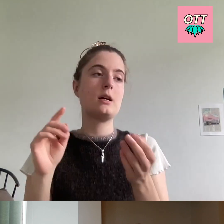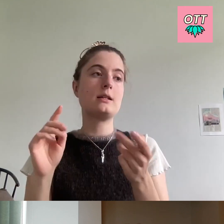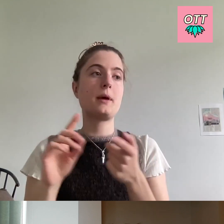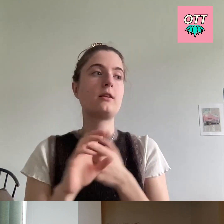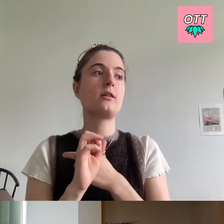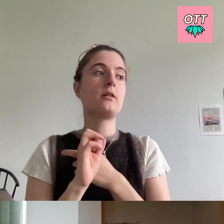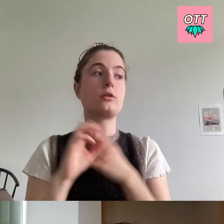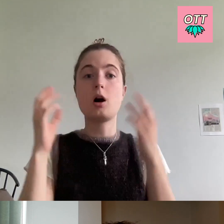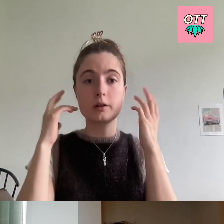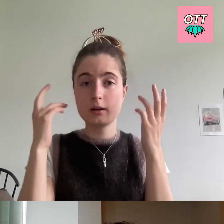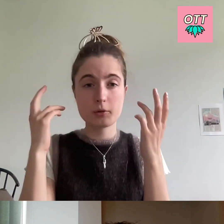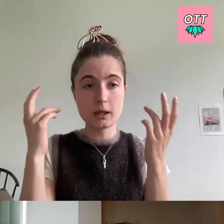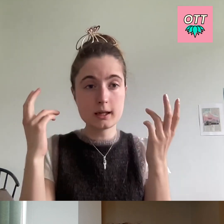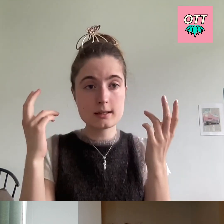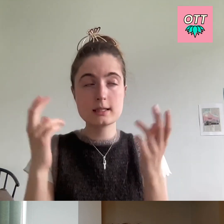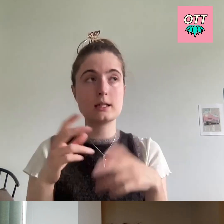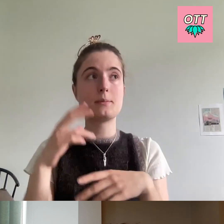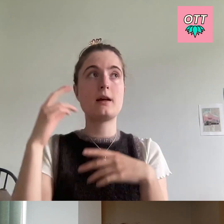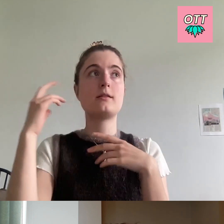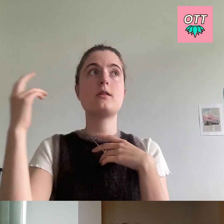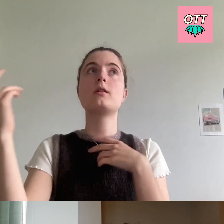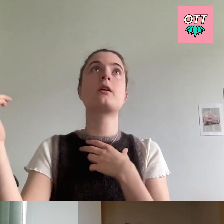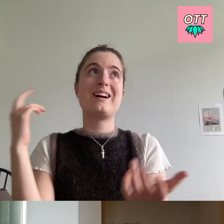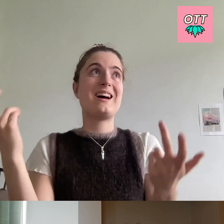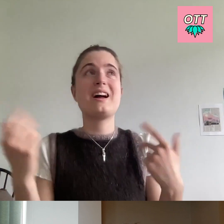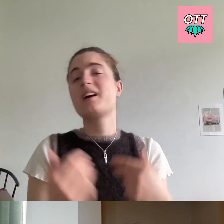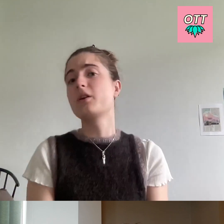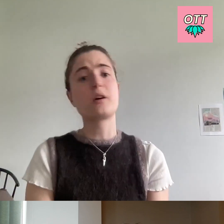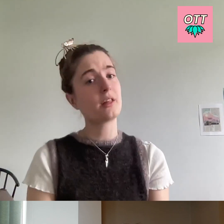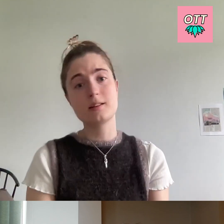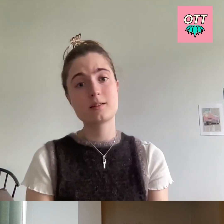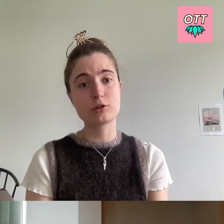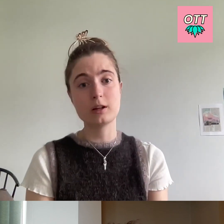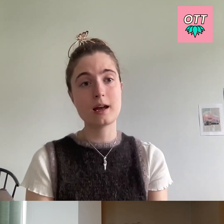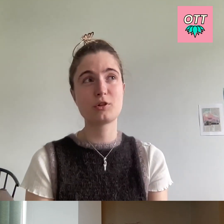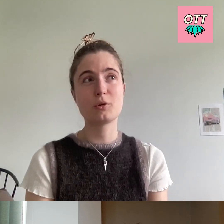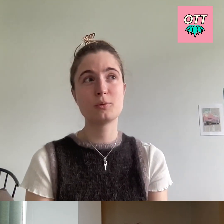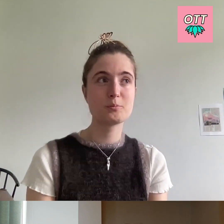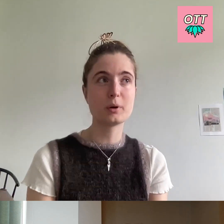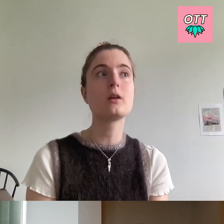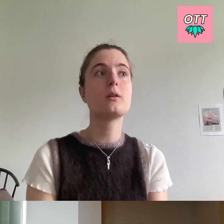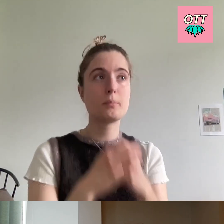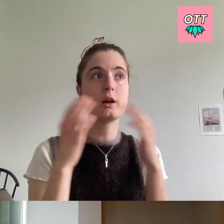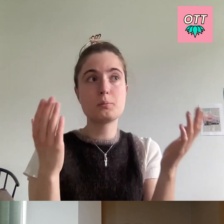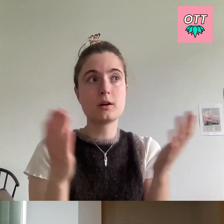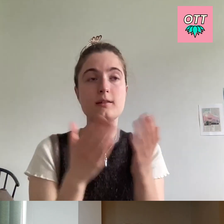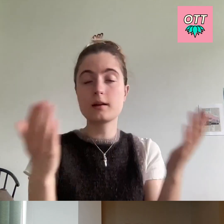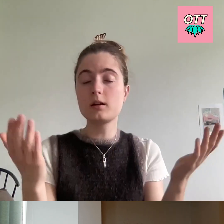It depends on cognitive abilities. It depends on a lot of things, actually. So, but it technically